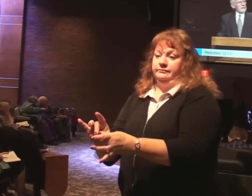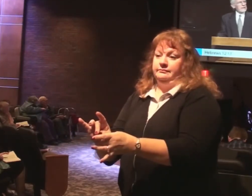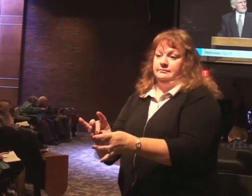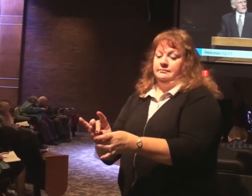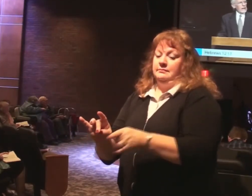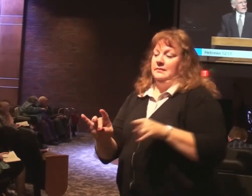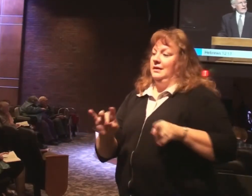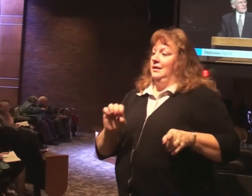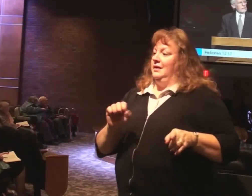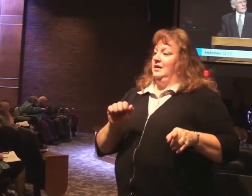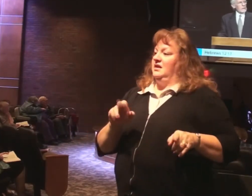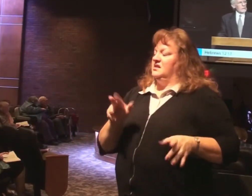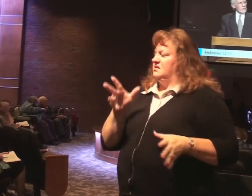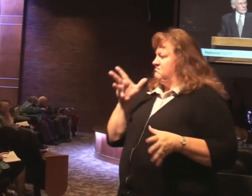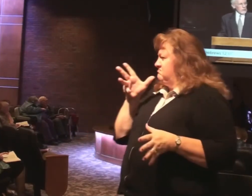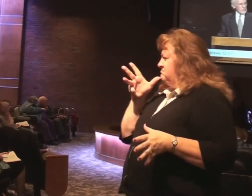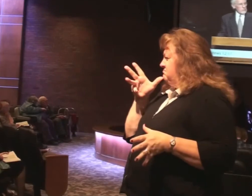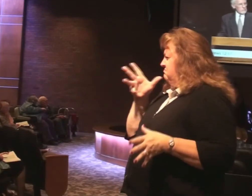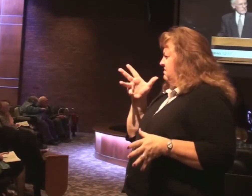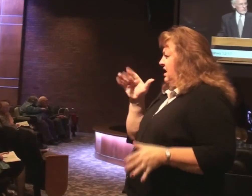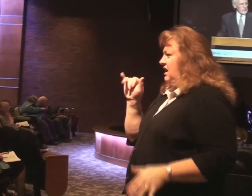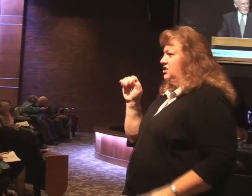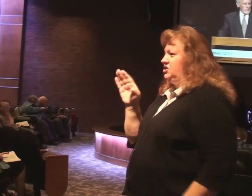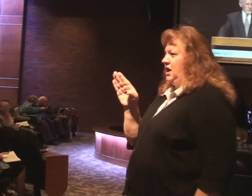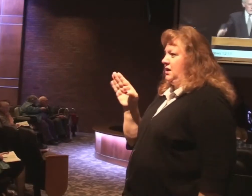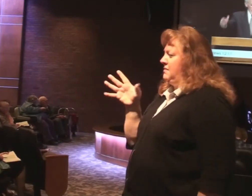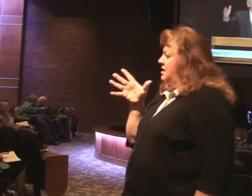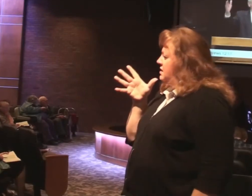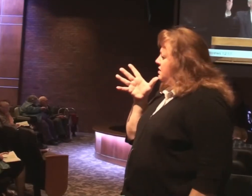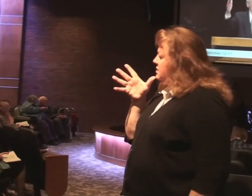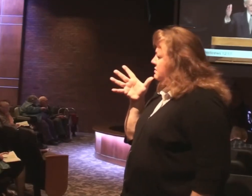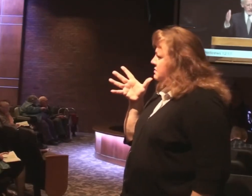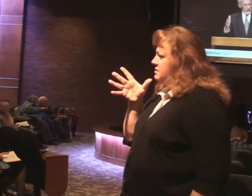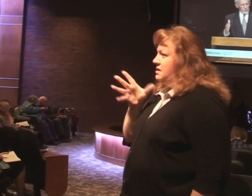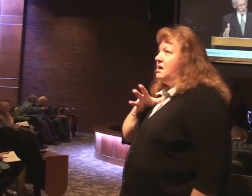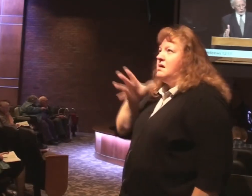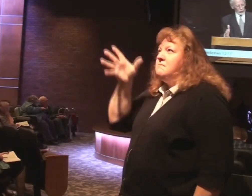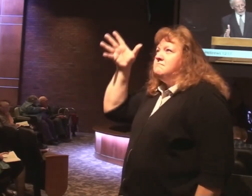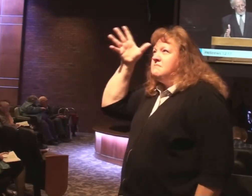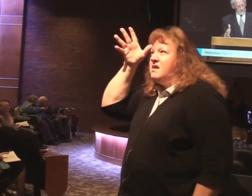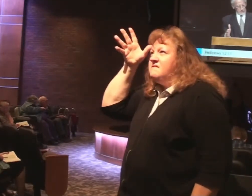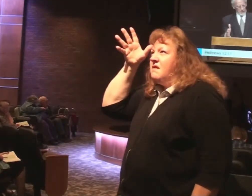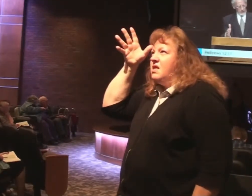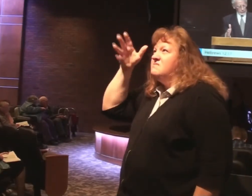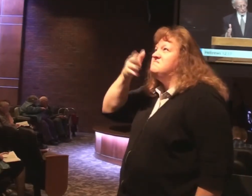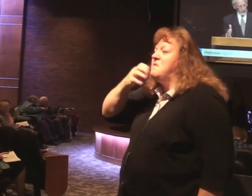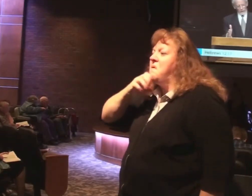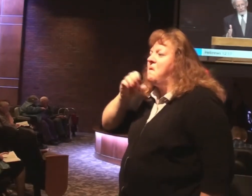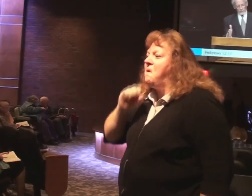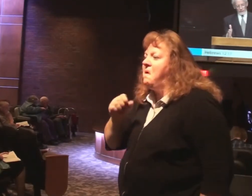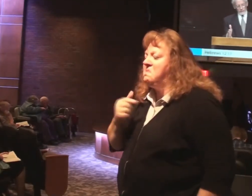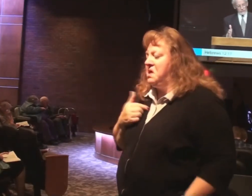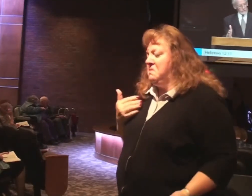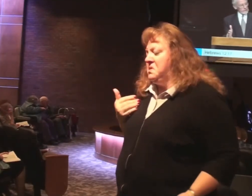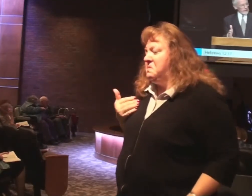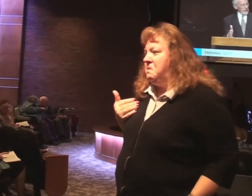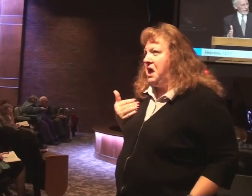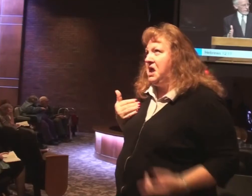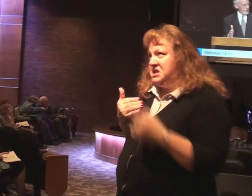Esau now hates his brother so much. He's decided, my father Isaac's old. I'm going to wait a little bit because he's going to die anytime